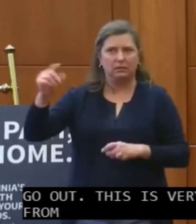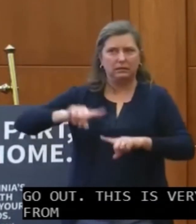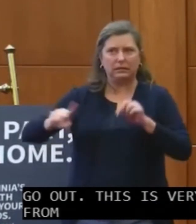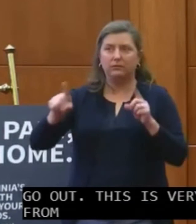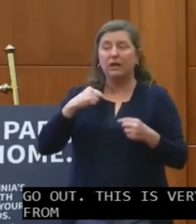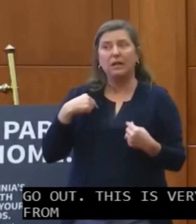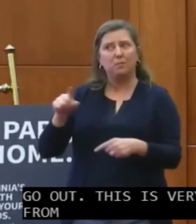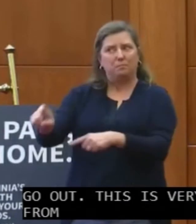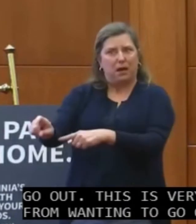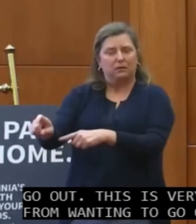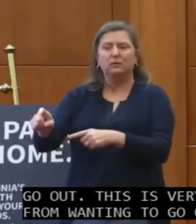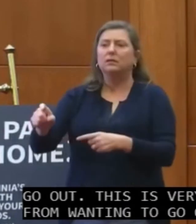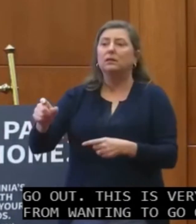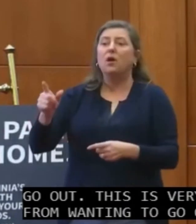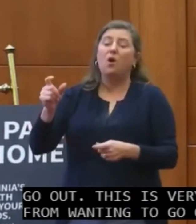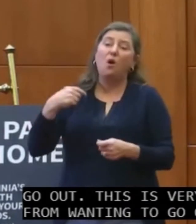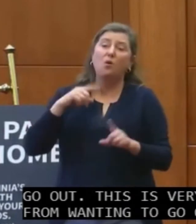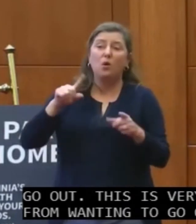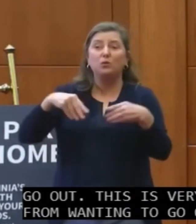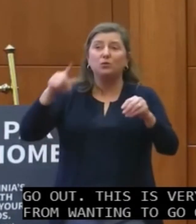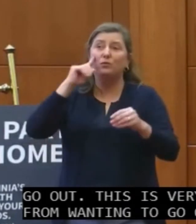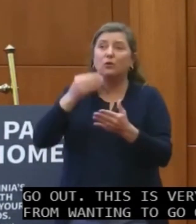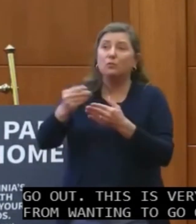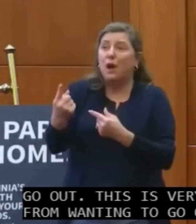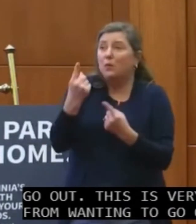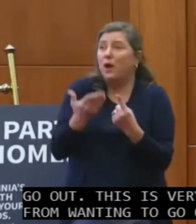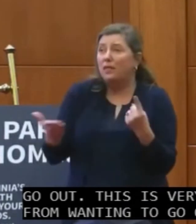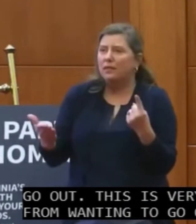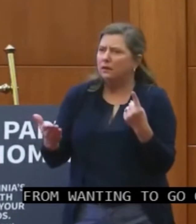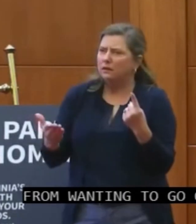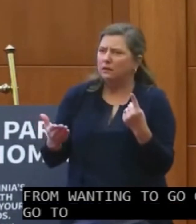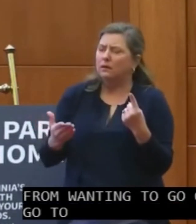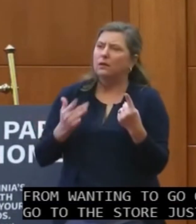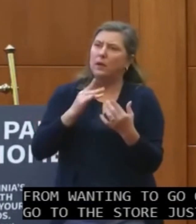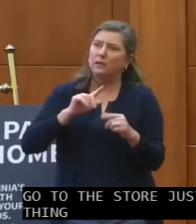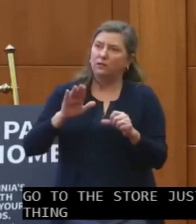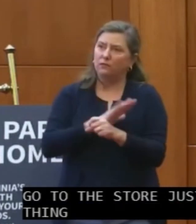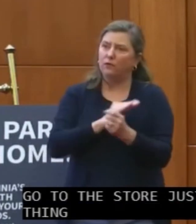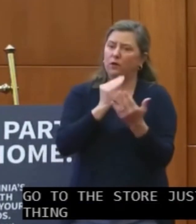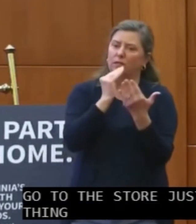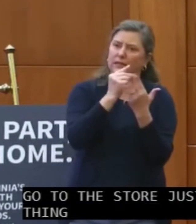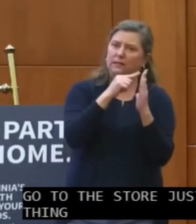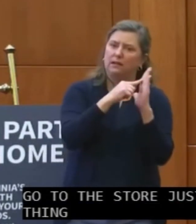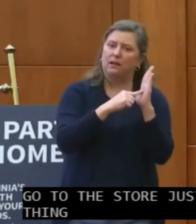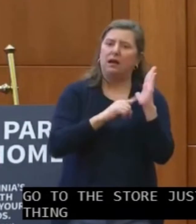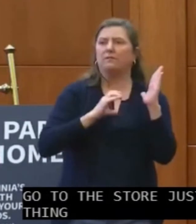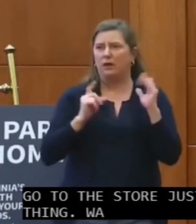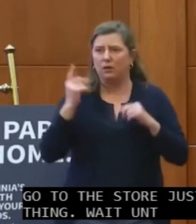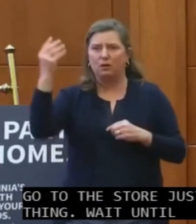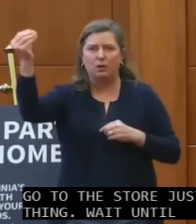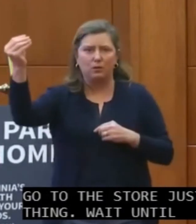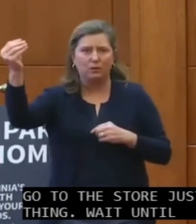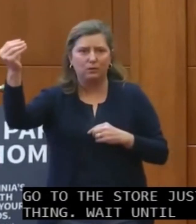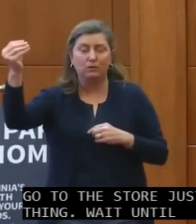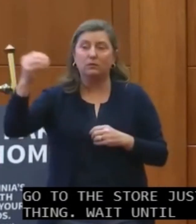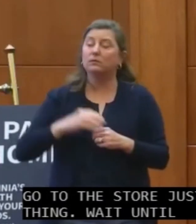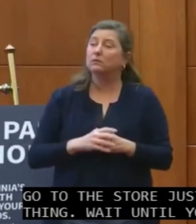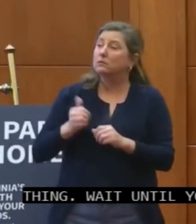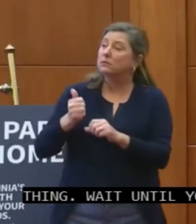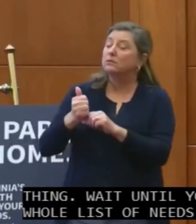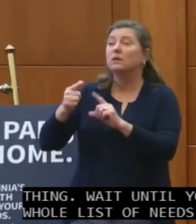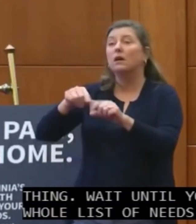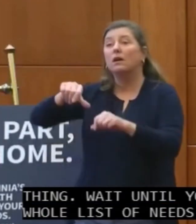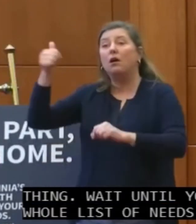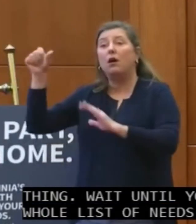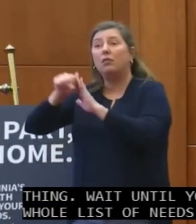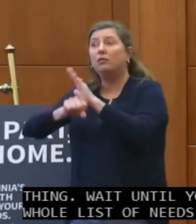Don't go to the store just for one thing. Wait until you have a whole list of needs. If you are traveling from